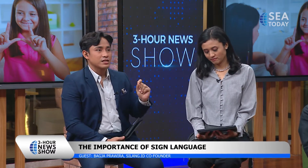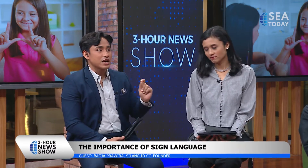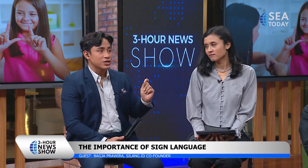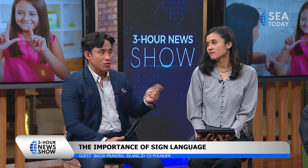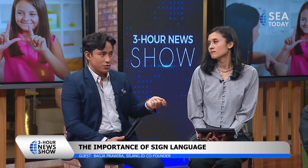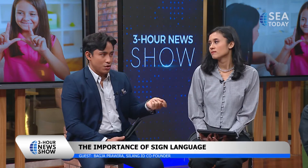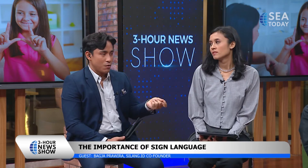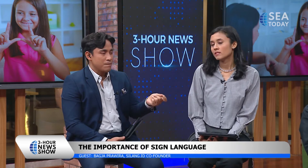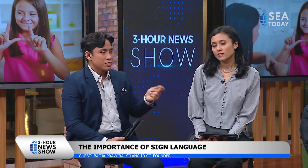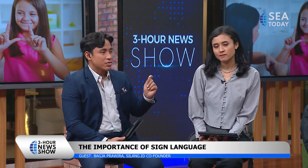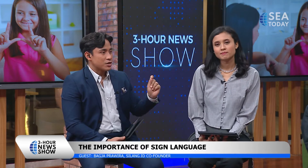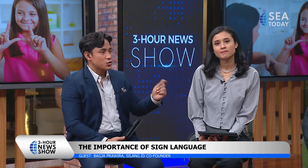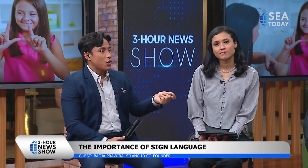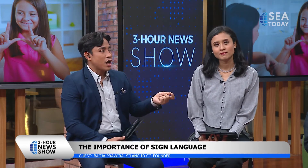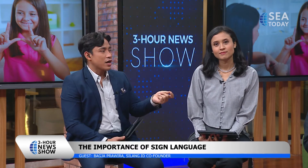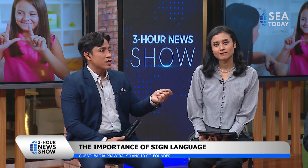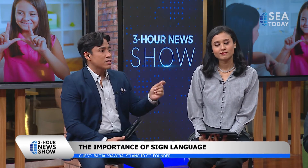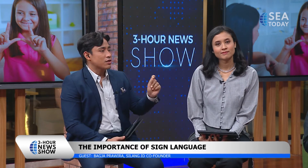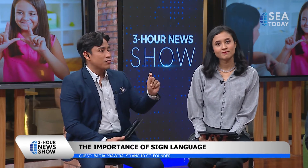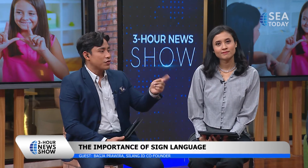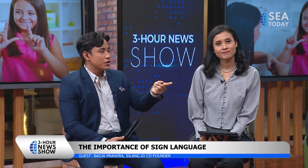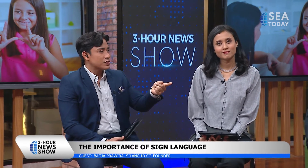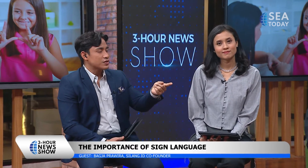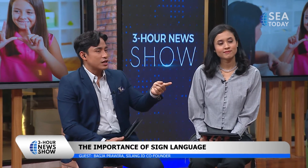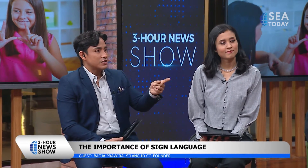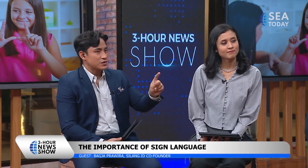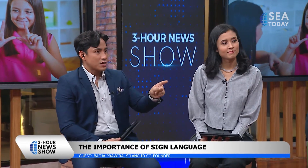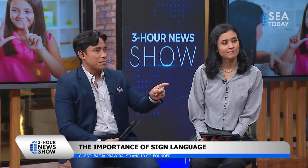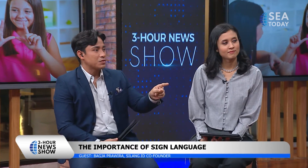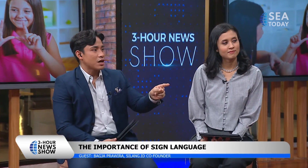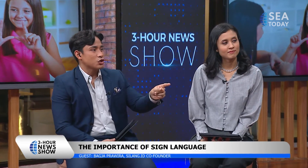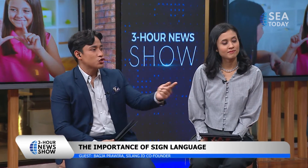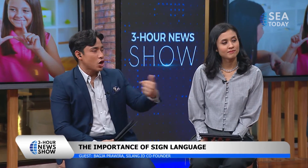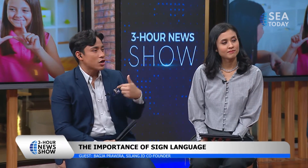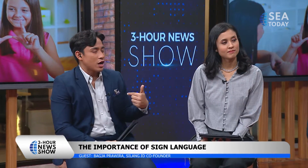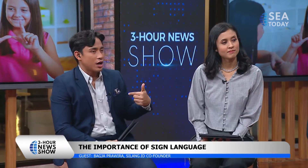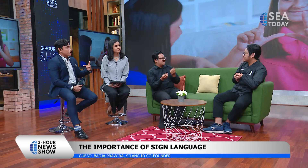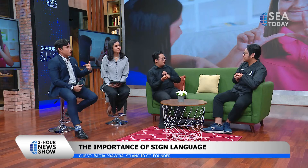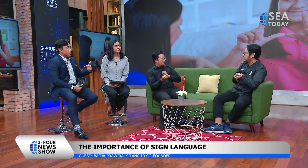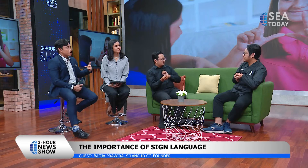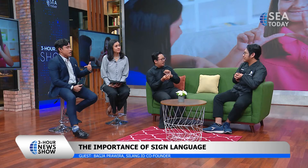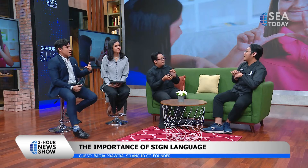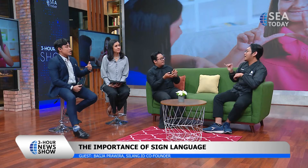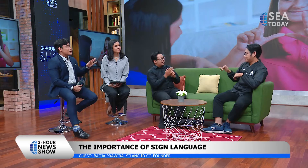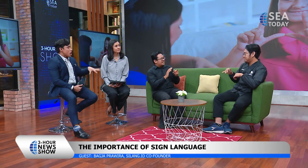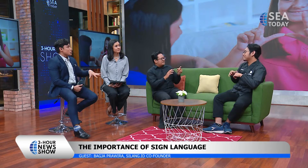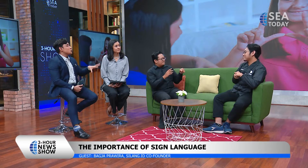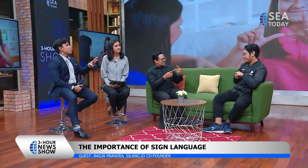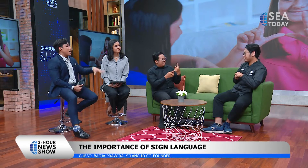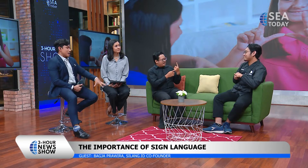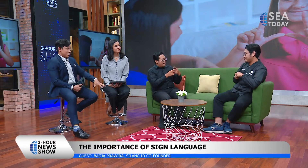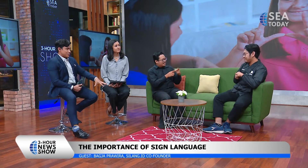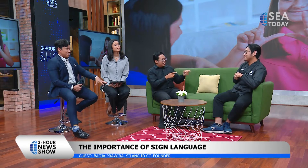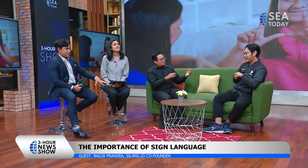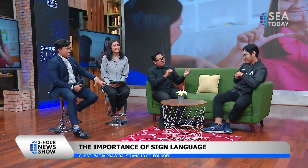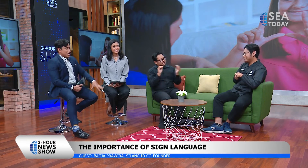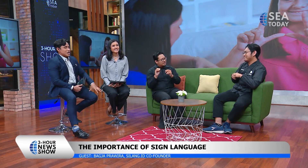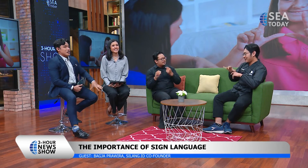they don't know that's why the first step that you taught us was not to panic now